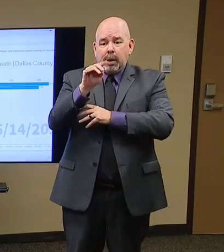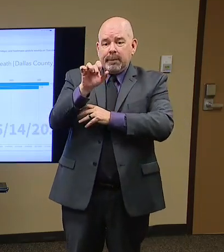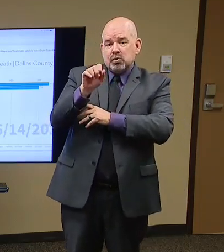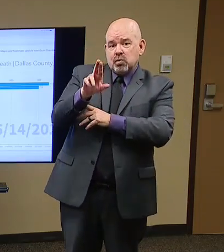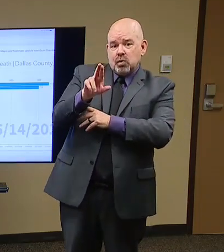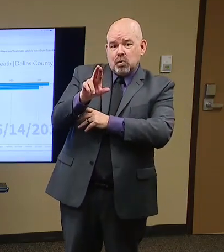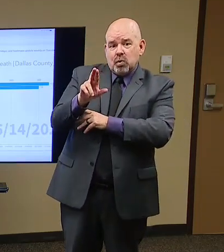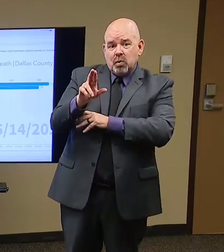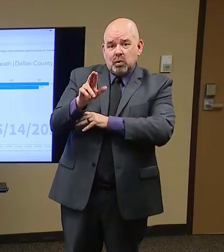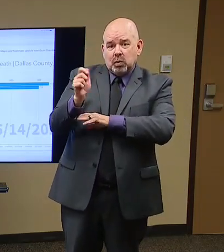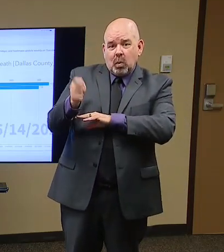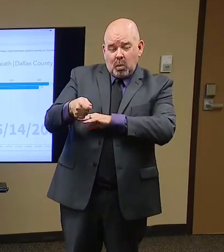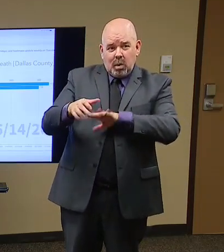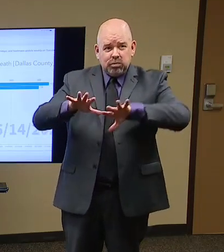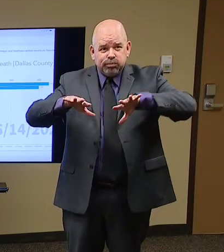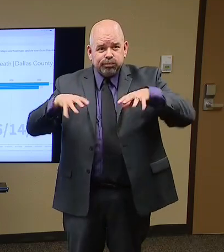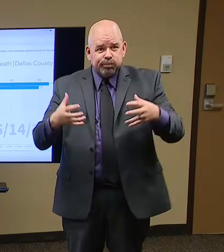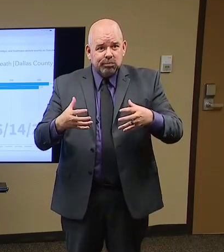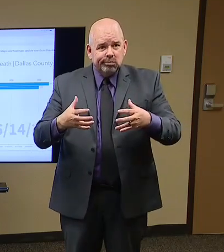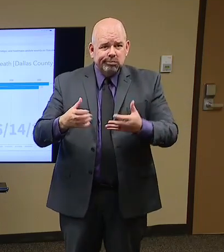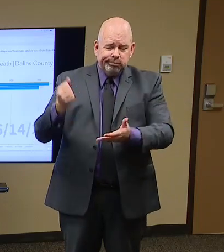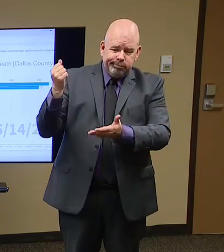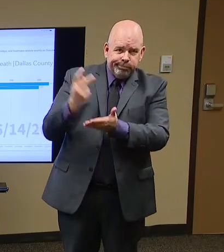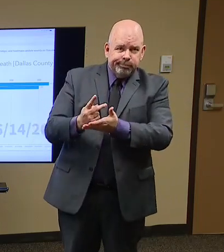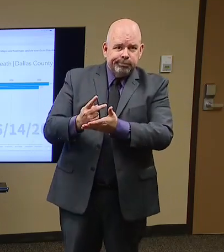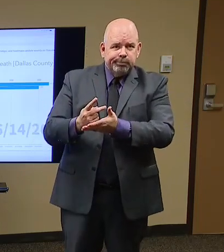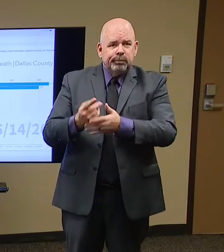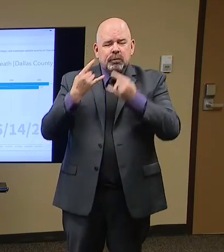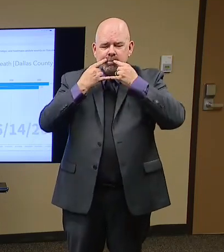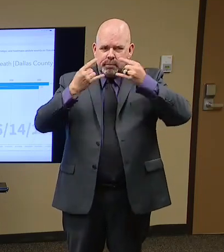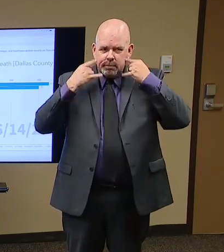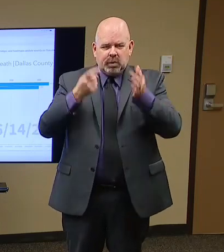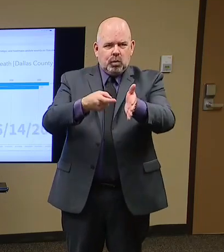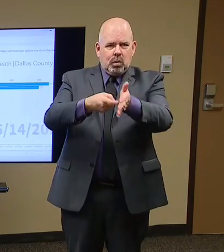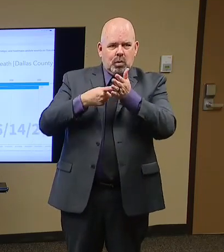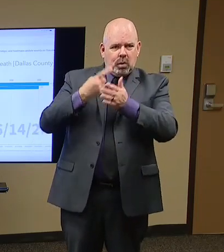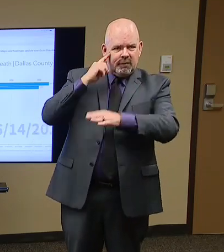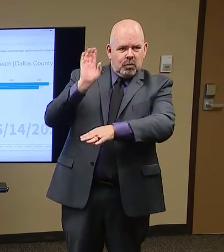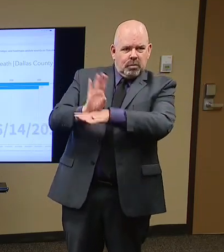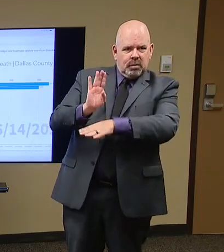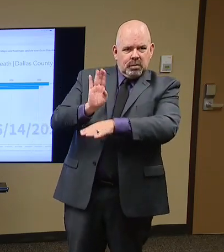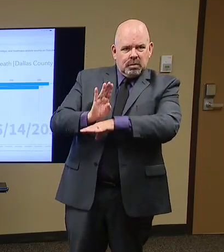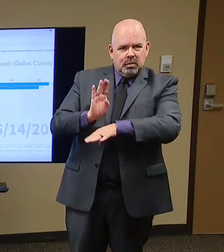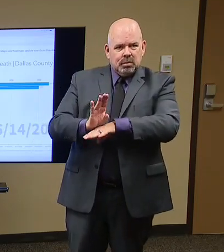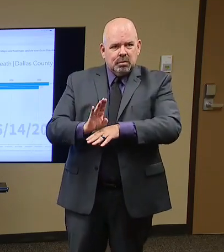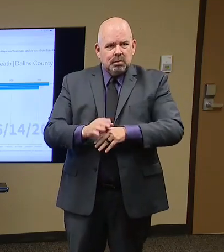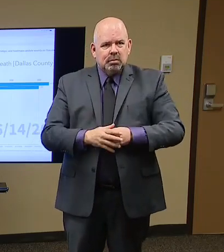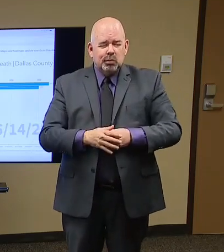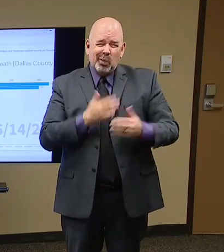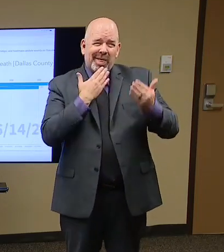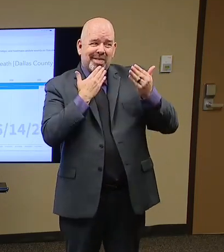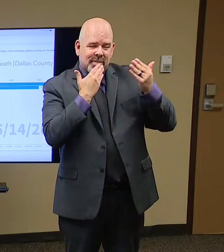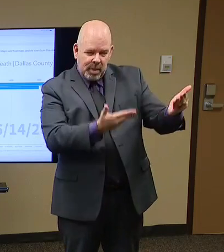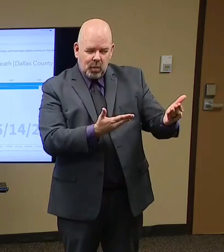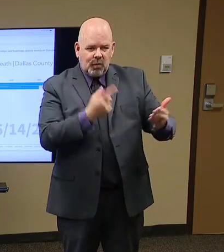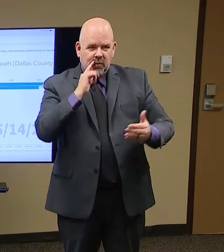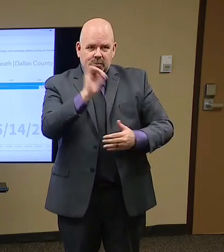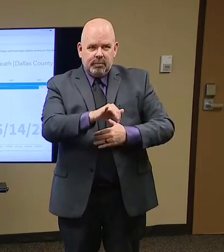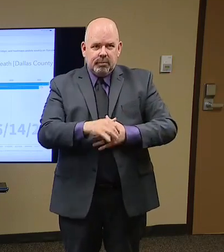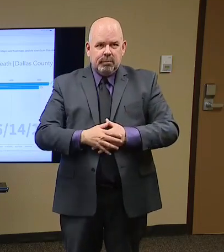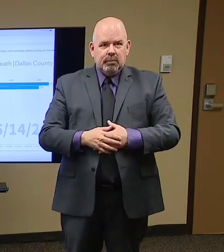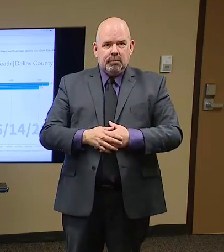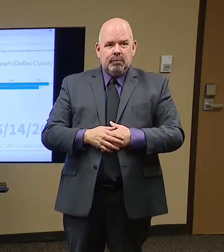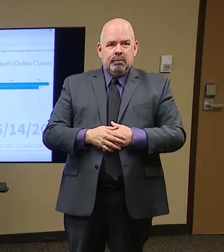facial coverings, cloth facial coverings. And because it is had, we now have this increasing recognition